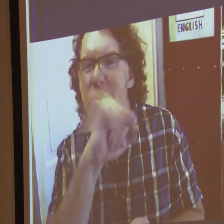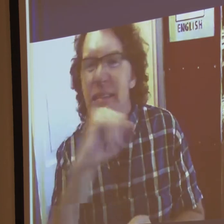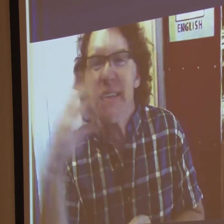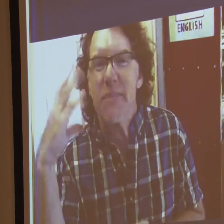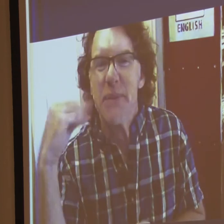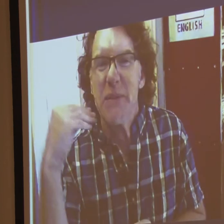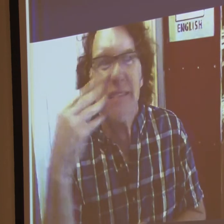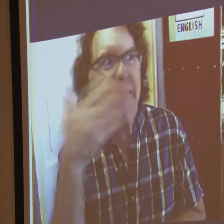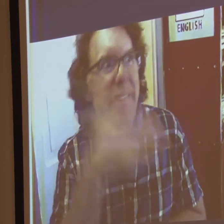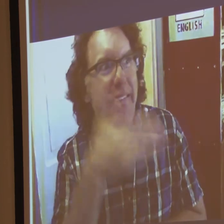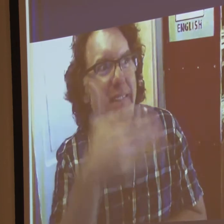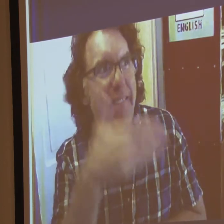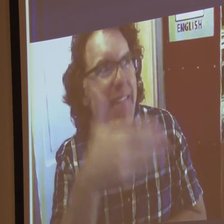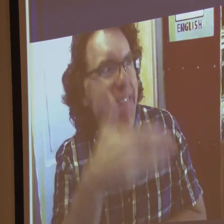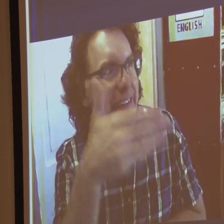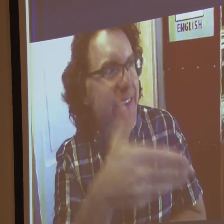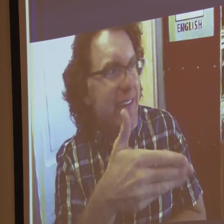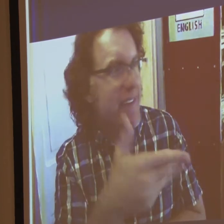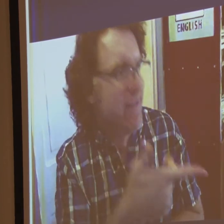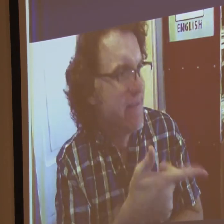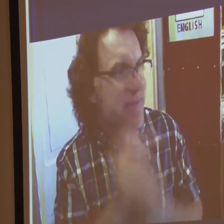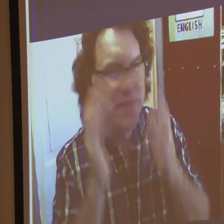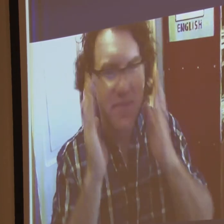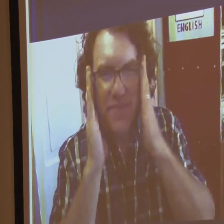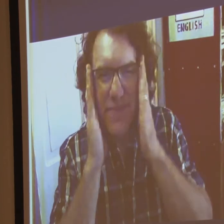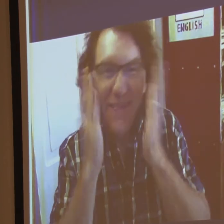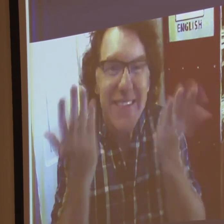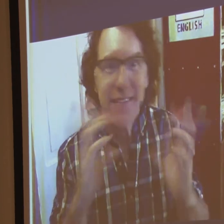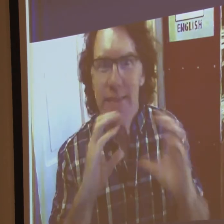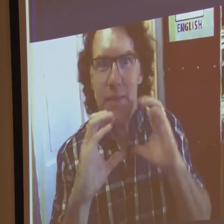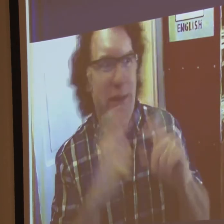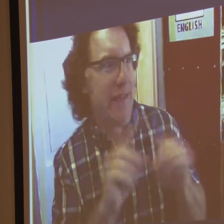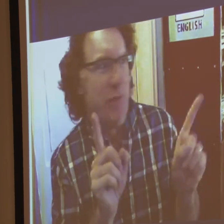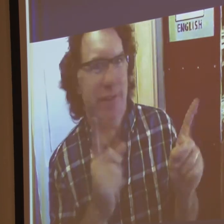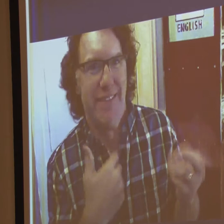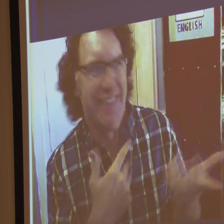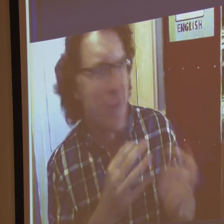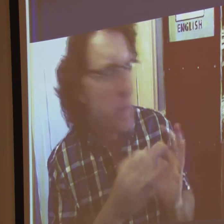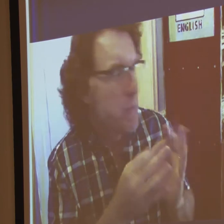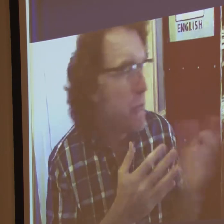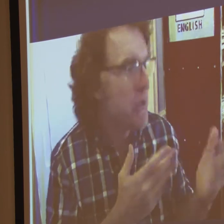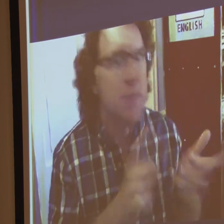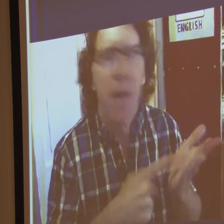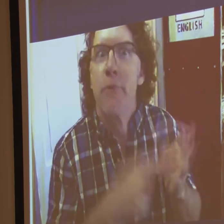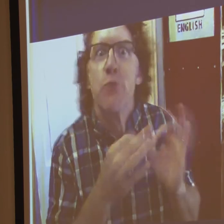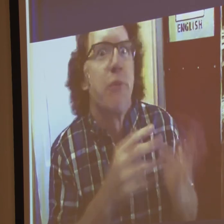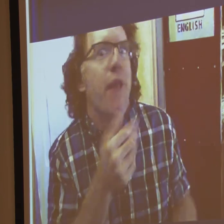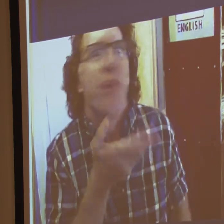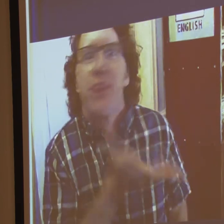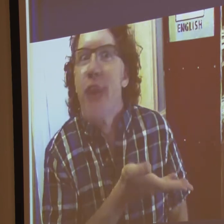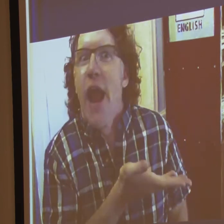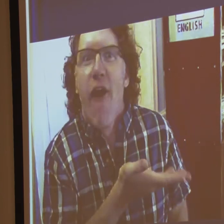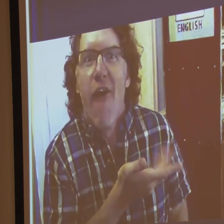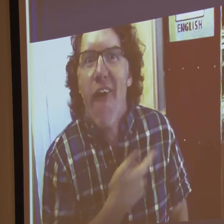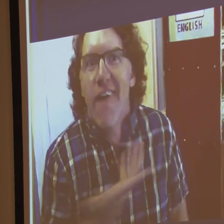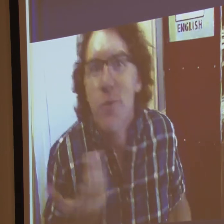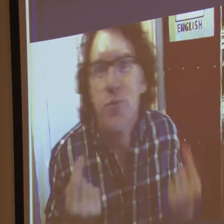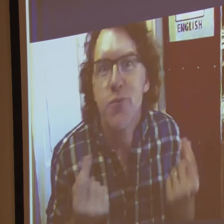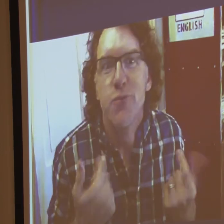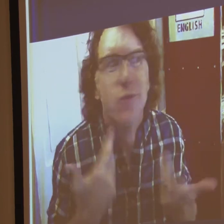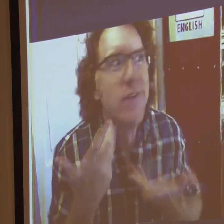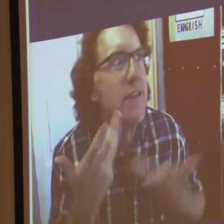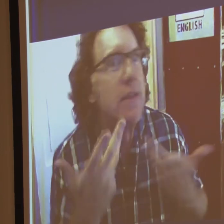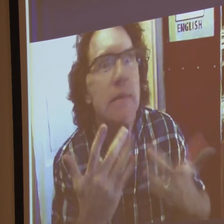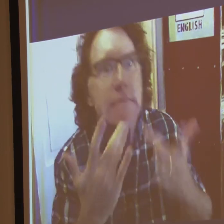that ease of communication in school. Because I had had such a hard time communicating in the classroom.